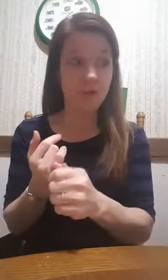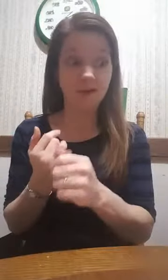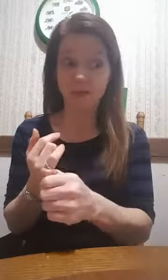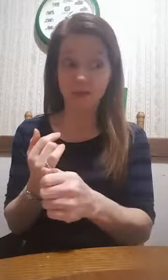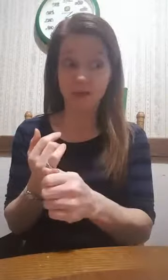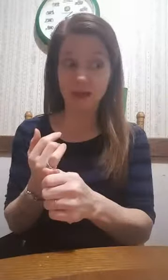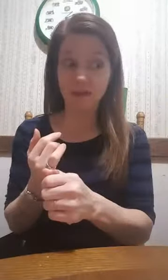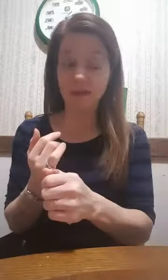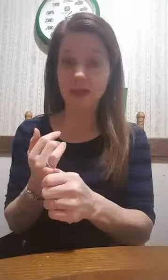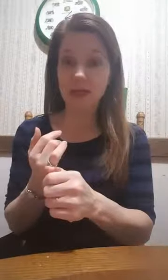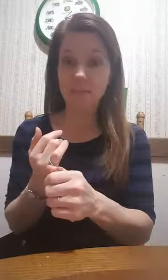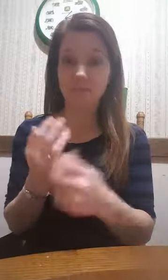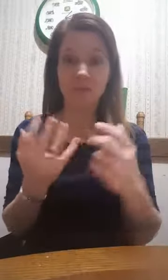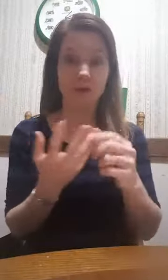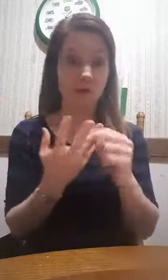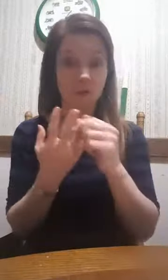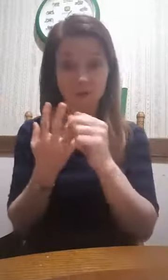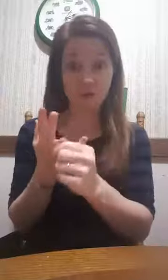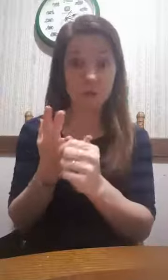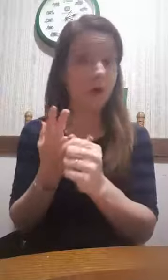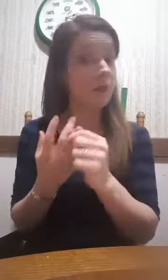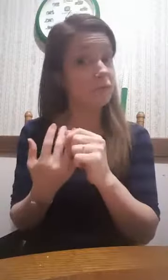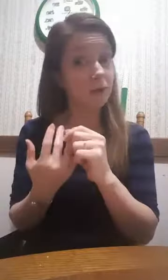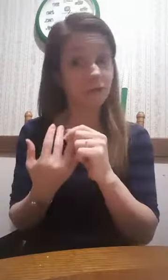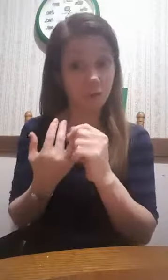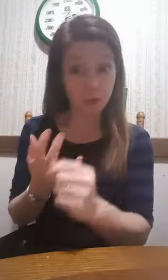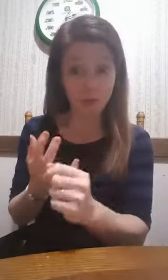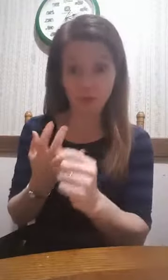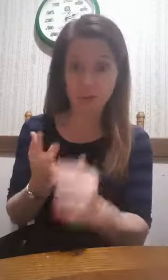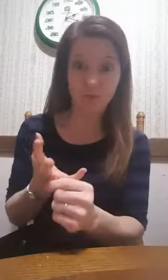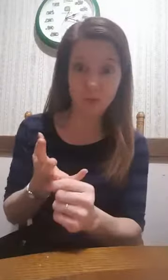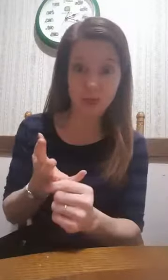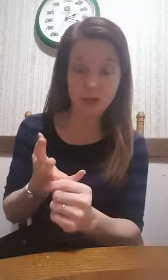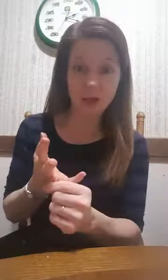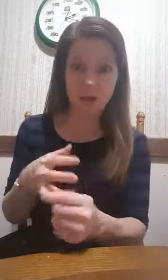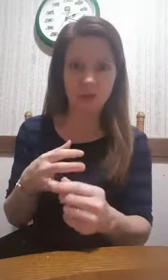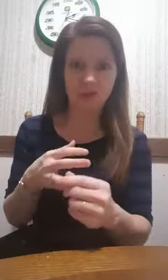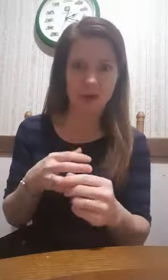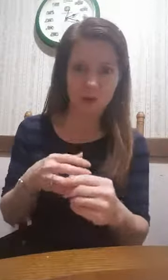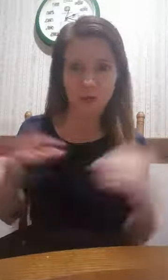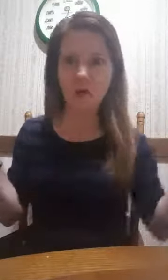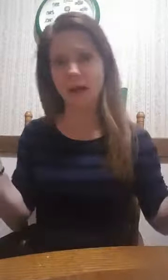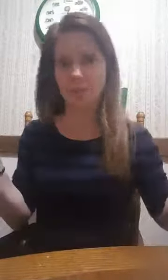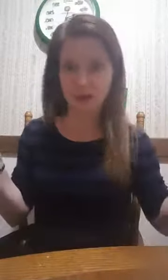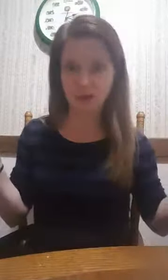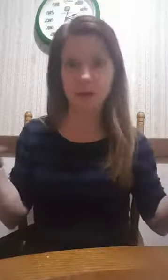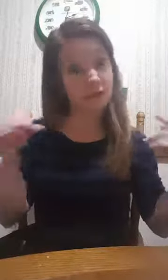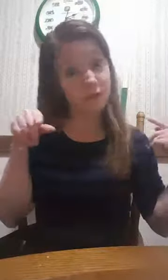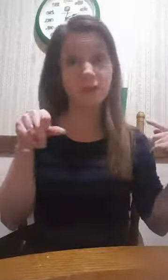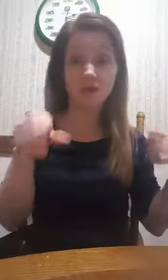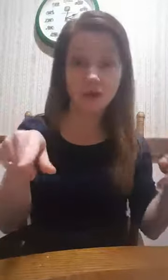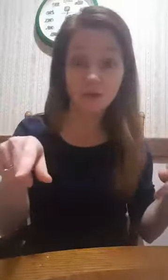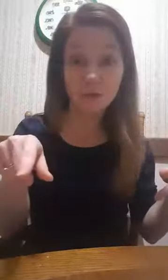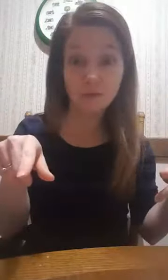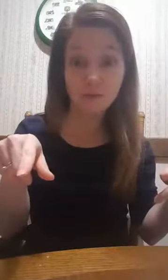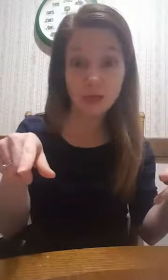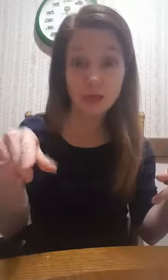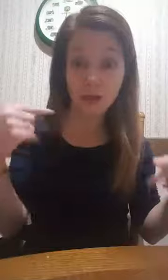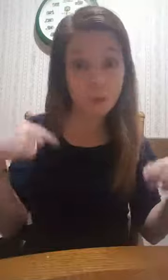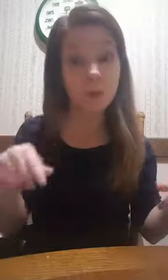get some sunlight during the day. Number two, avoid screens right before bed, which we're all kind of breaking right now because I'm talking to you on a screen and I'm going